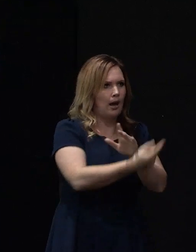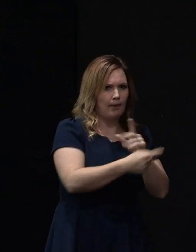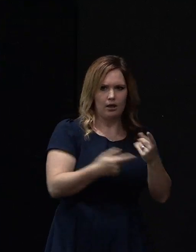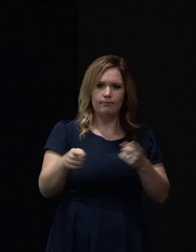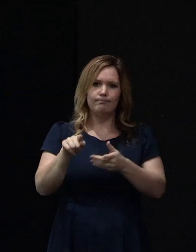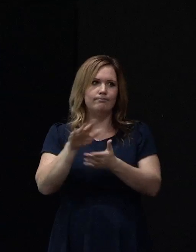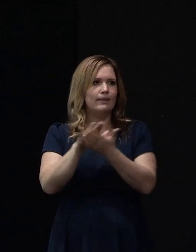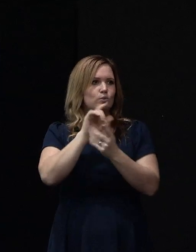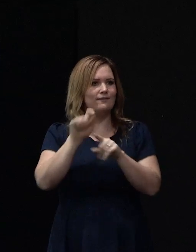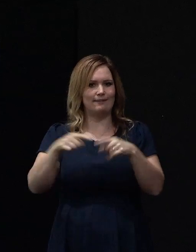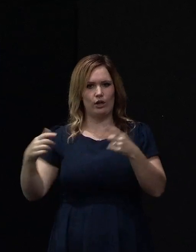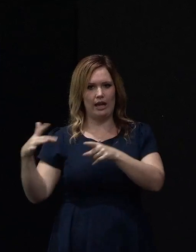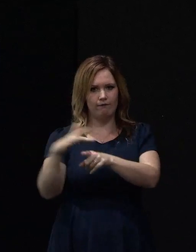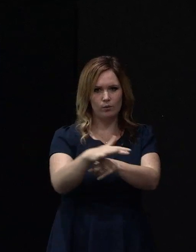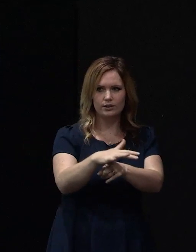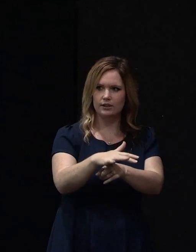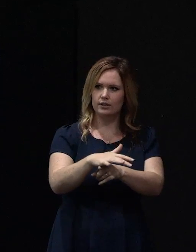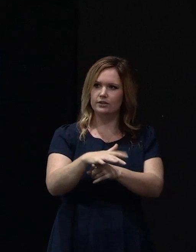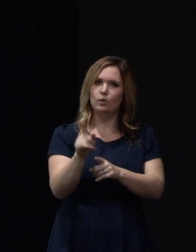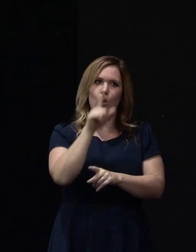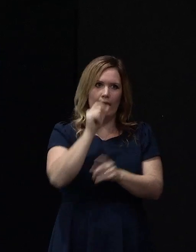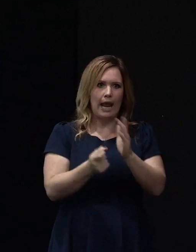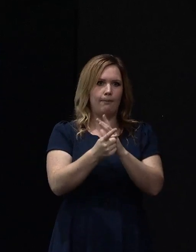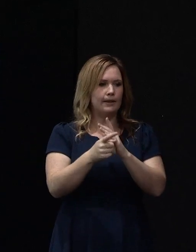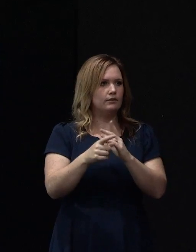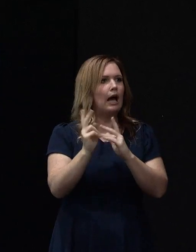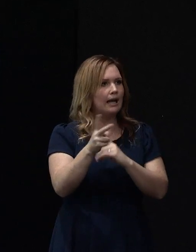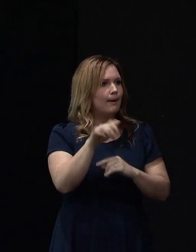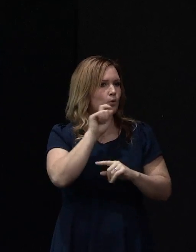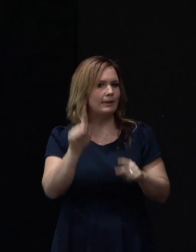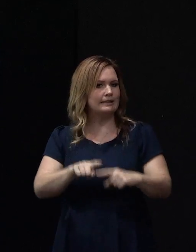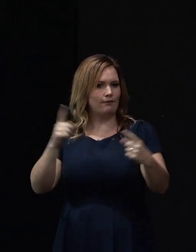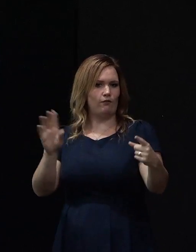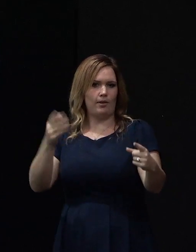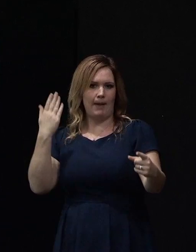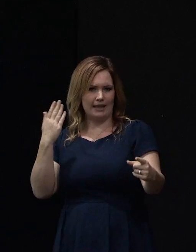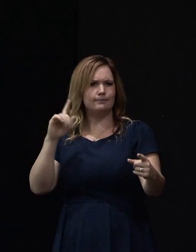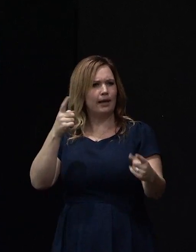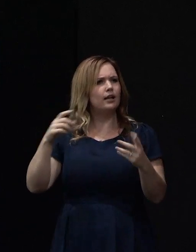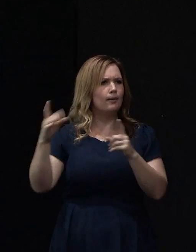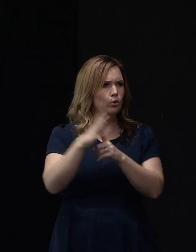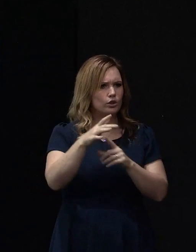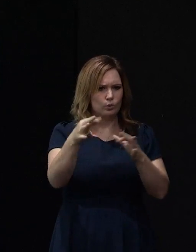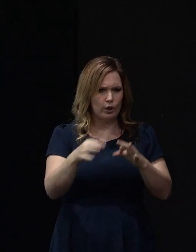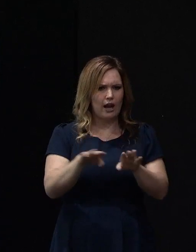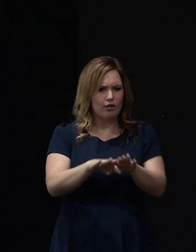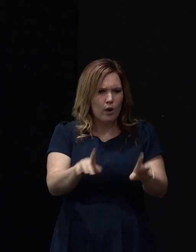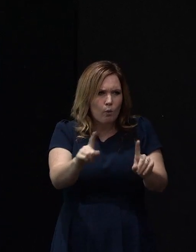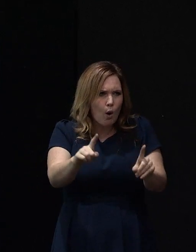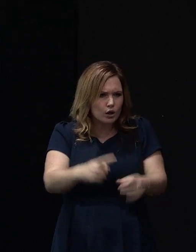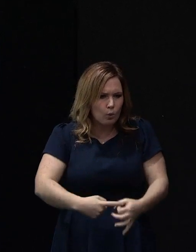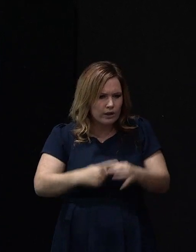and potentially what could happen again. So, we need to understand the ground conditions to be able to take account of those factors